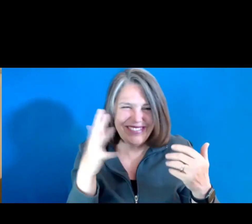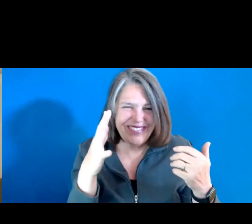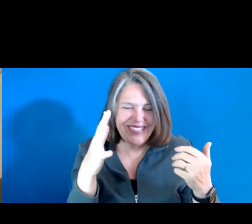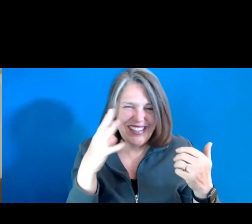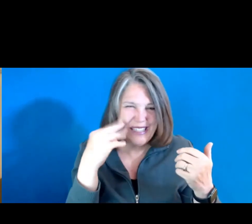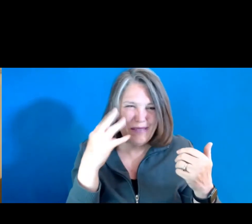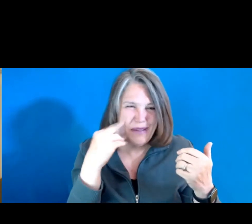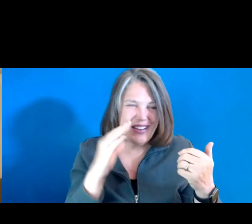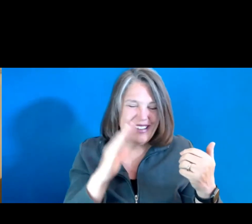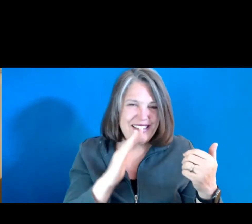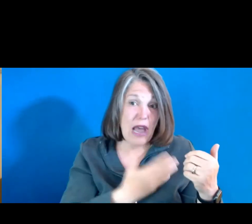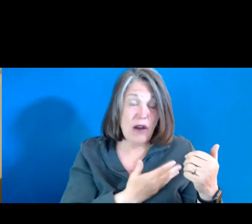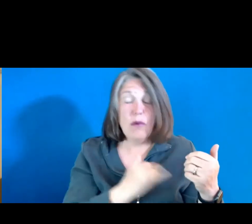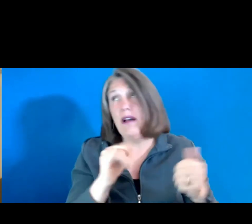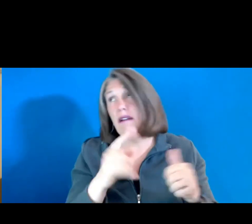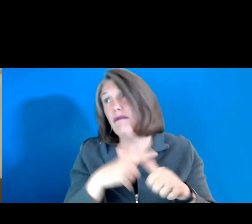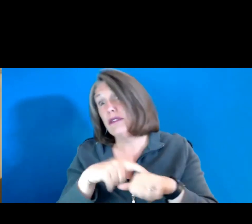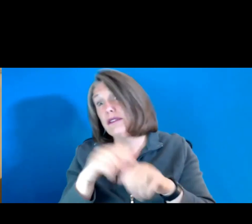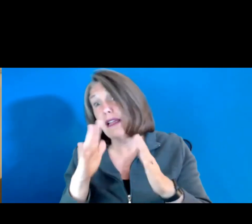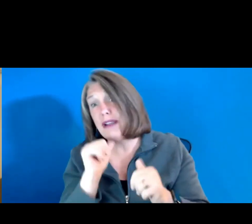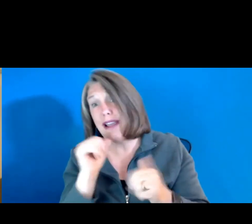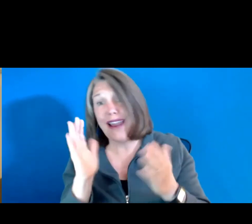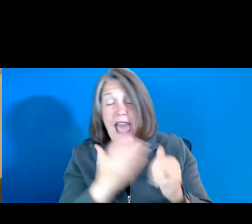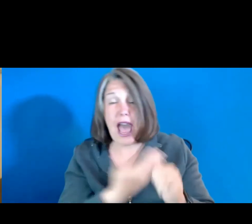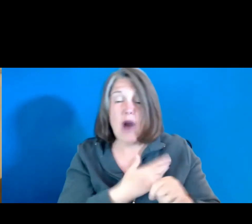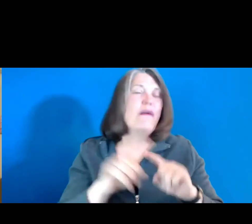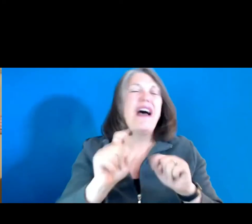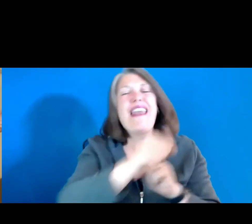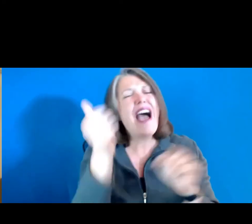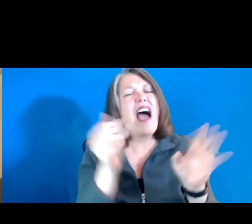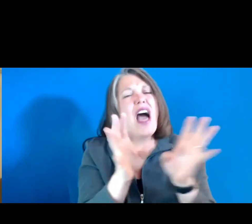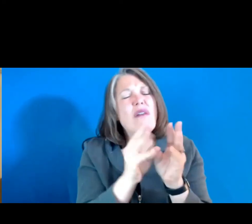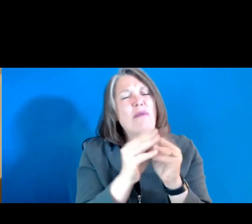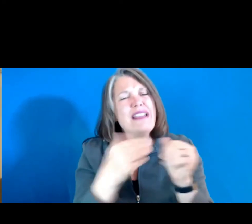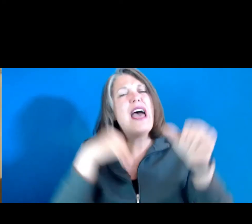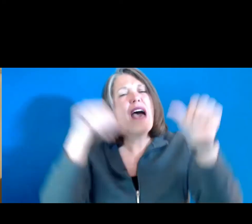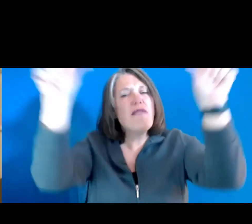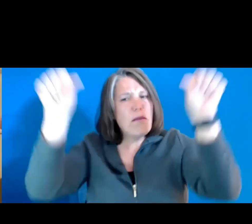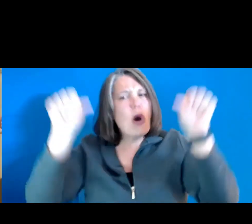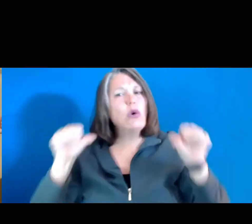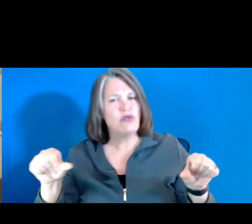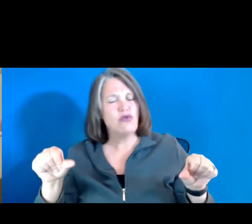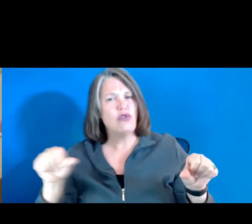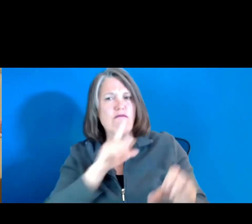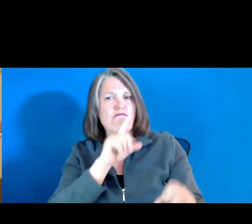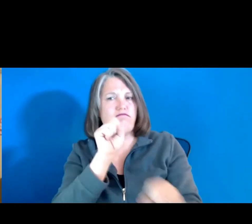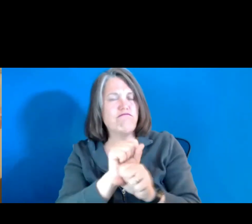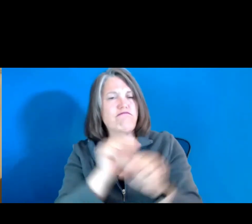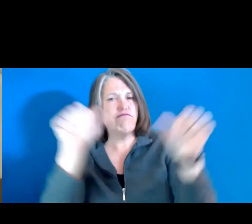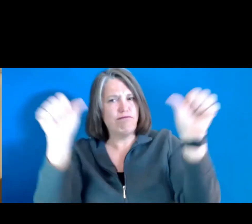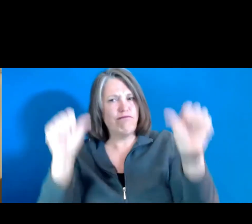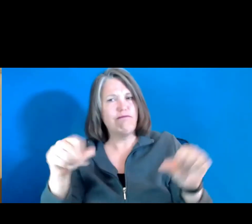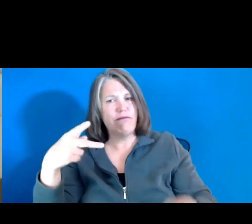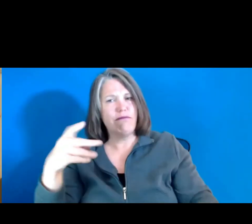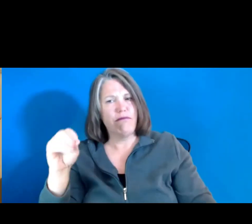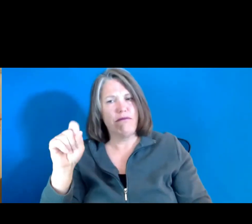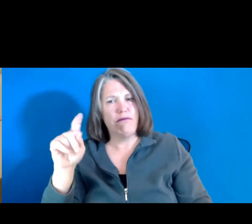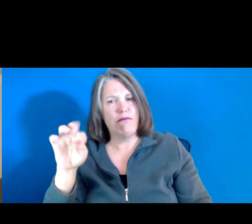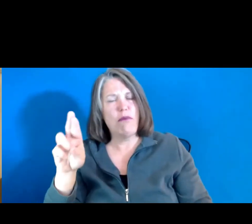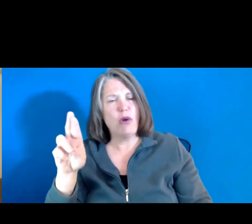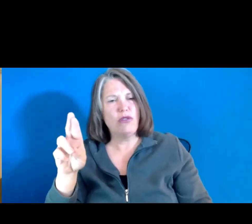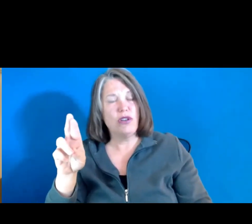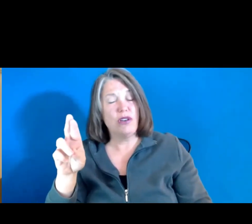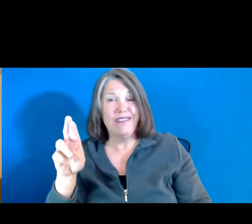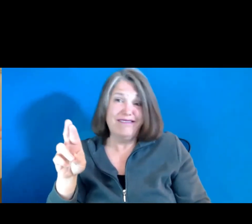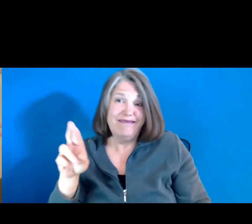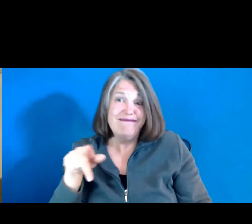well, if your first time is not ours, but other meetings that have poster boards where you, where you essentially pin your